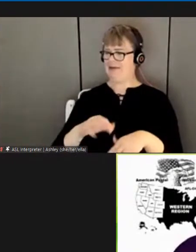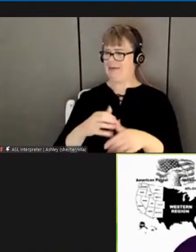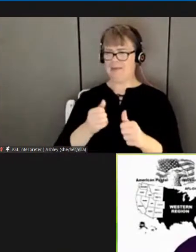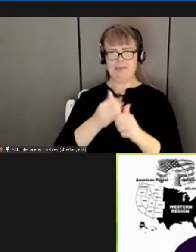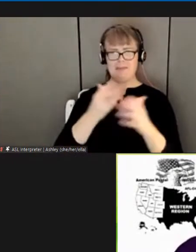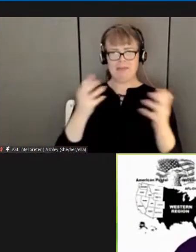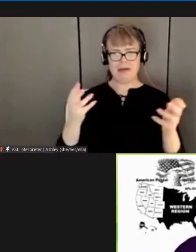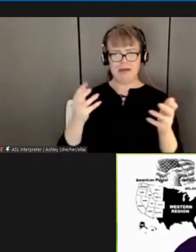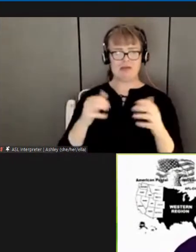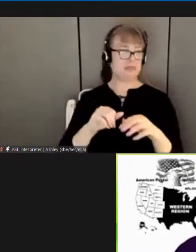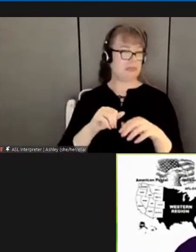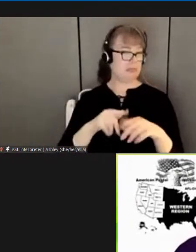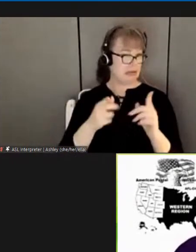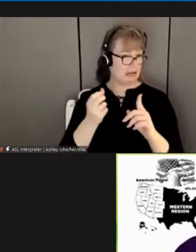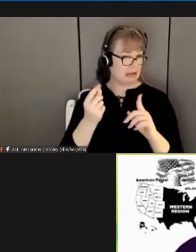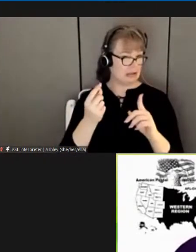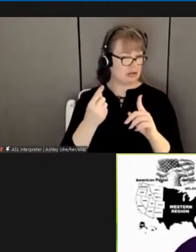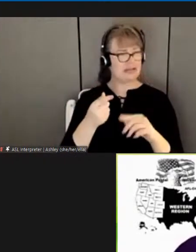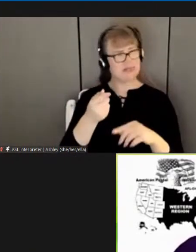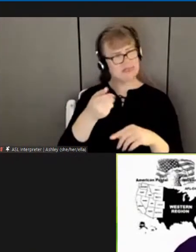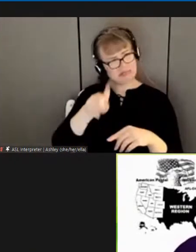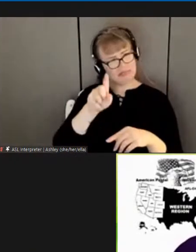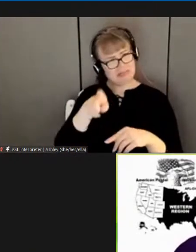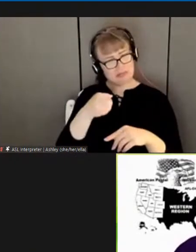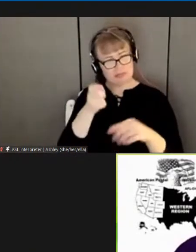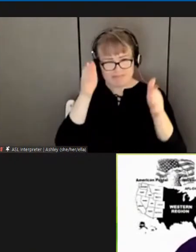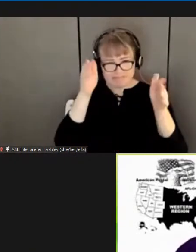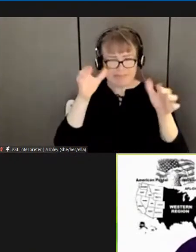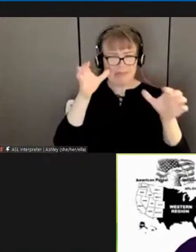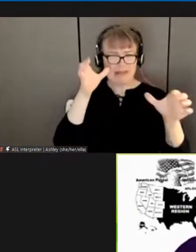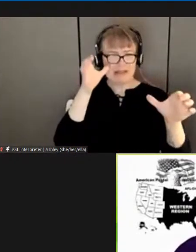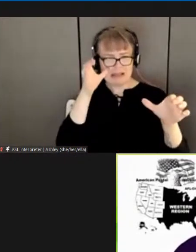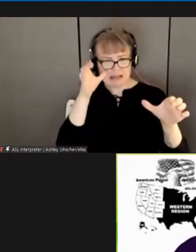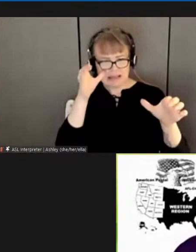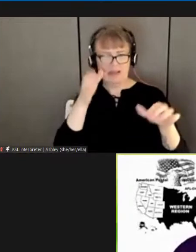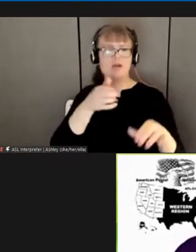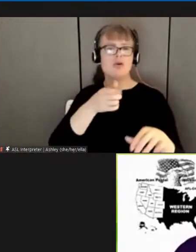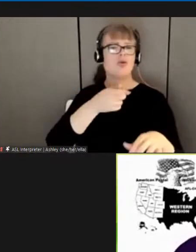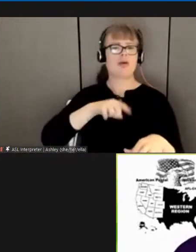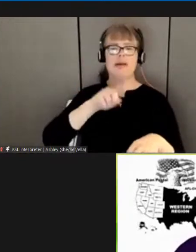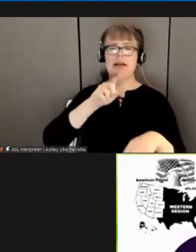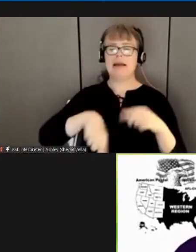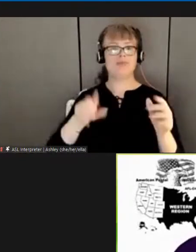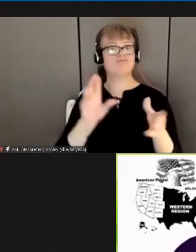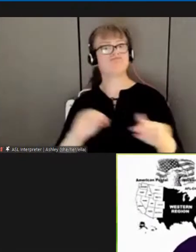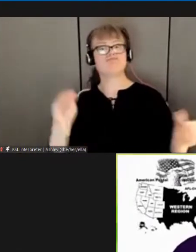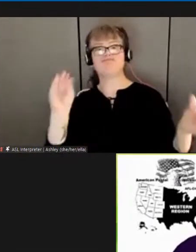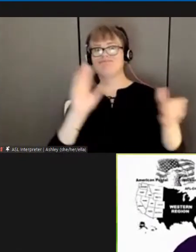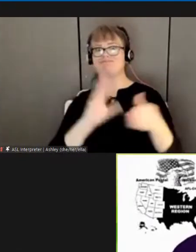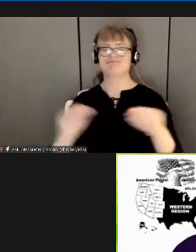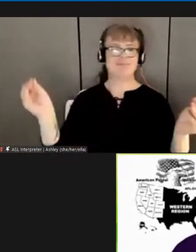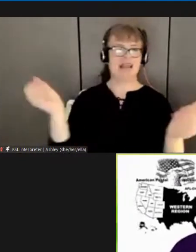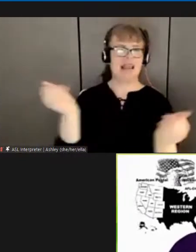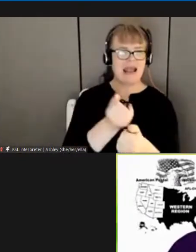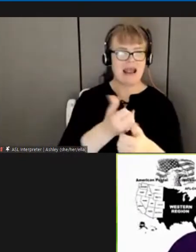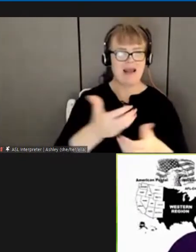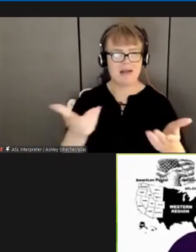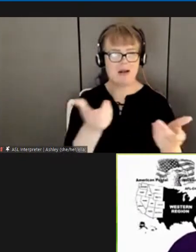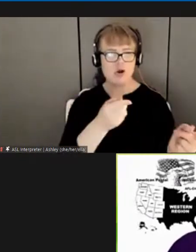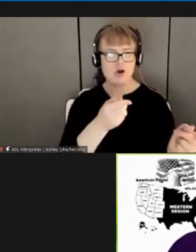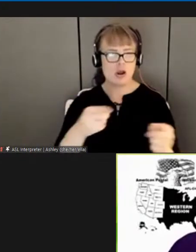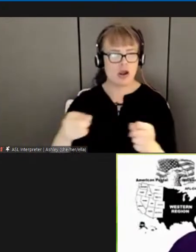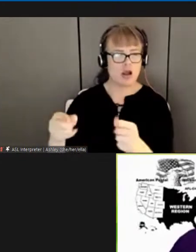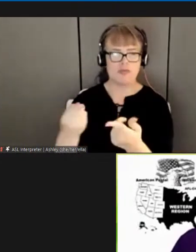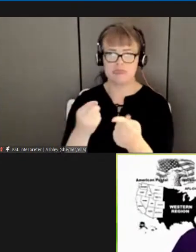negotiate in public um we can only give out so much information and i tell you um i